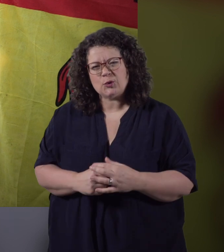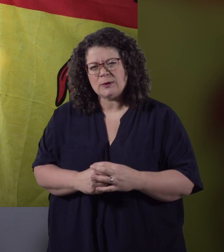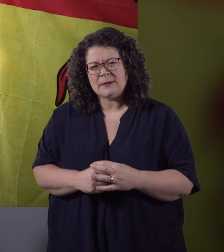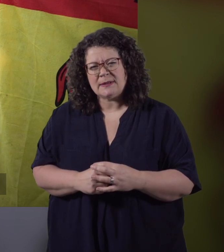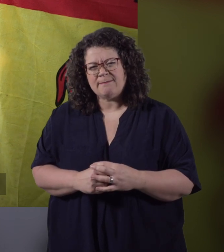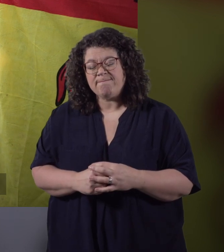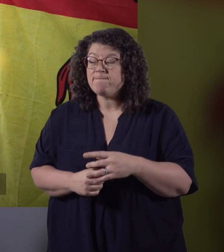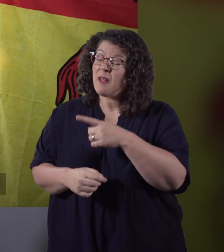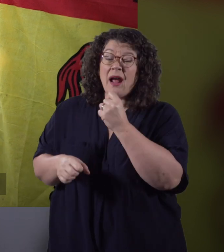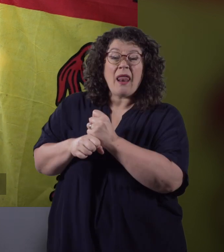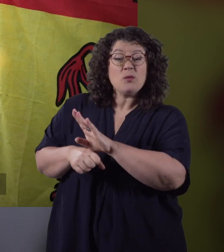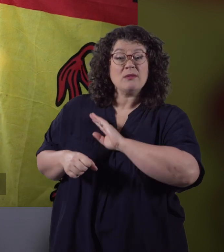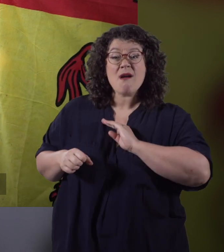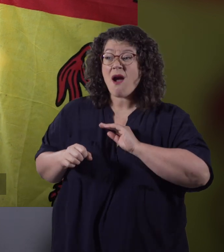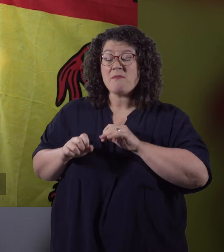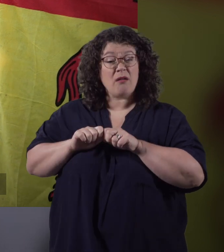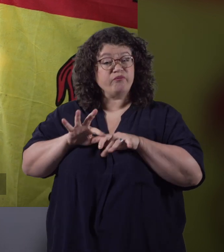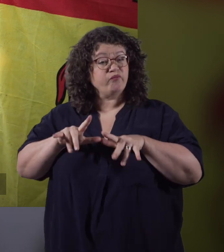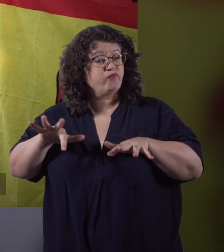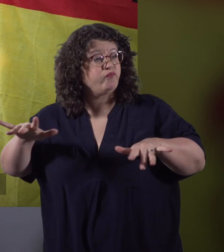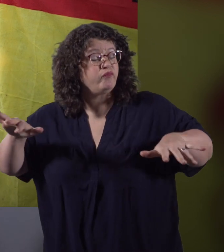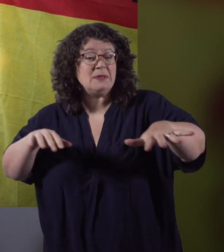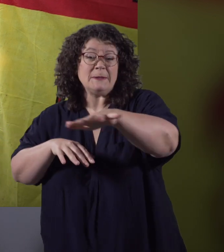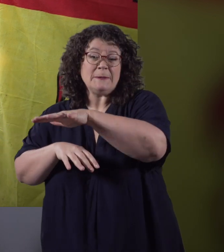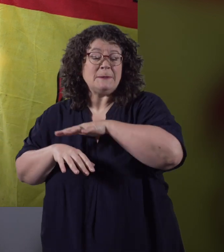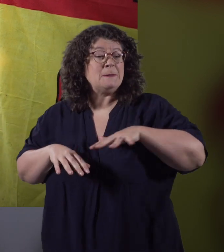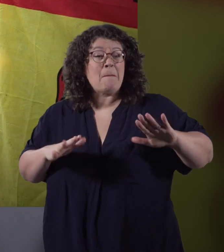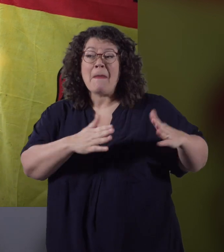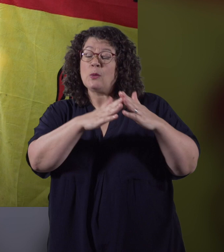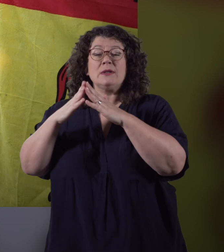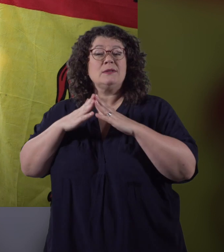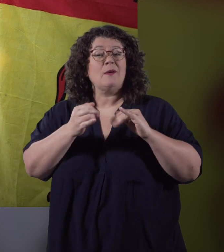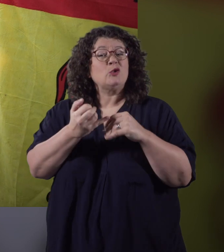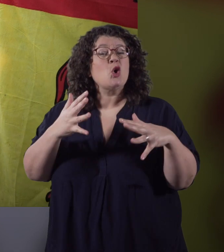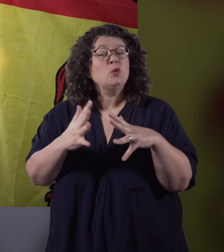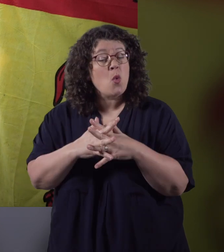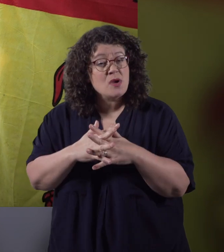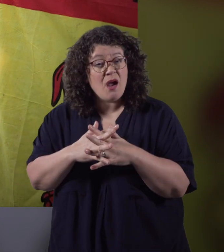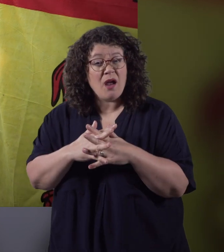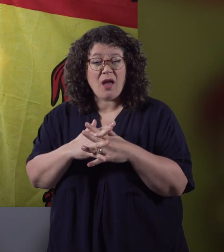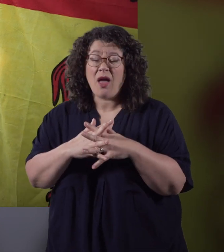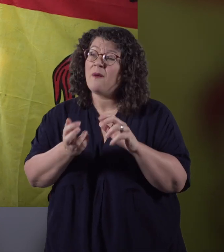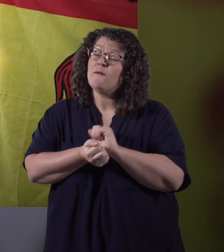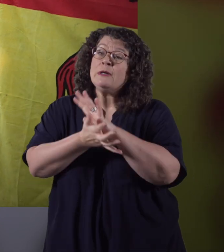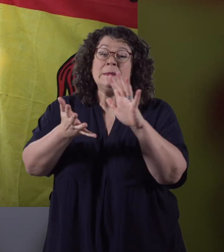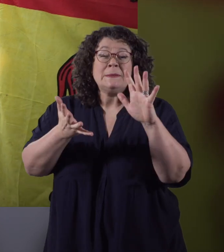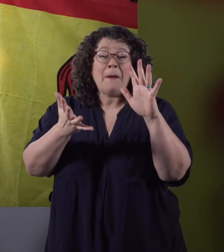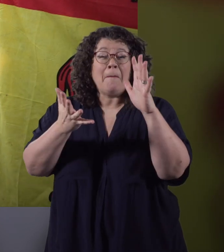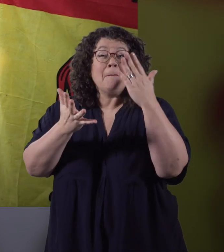The remnants of Glyndwr's army are now scattered all over the mountains of Snowdonia and their freedom a distant dream.